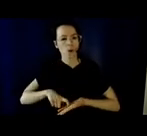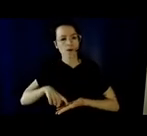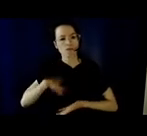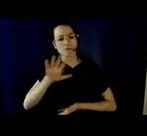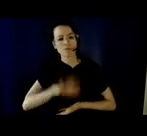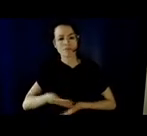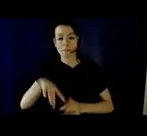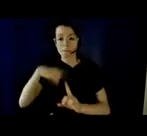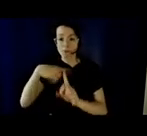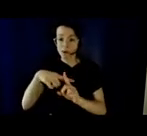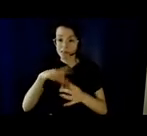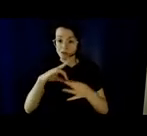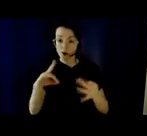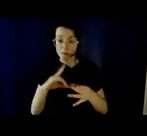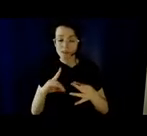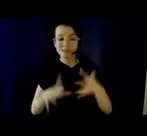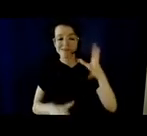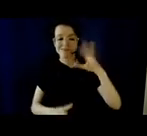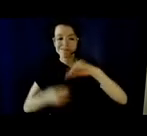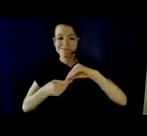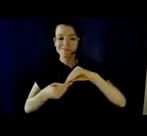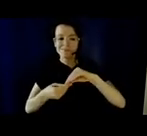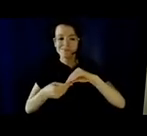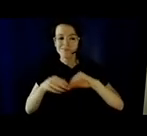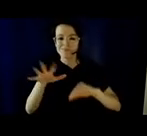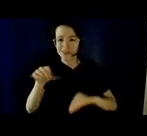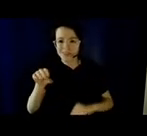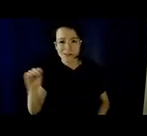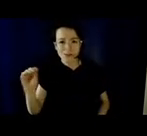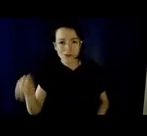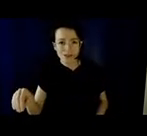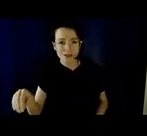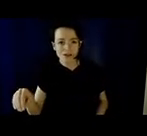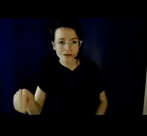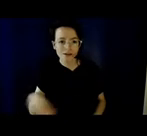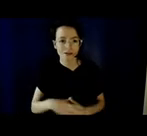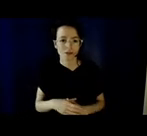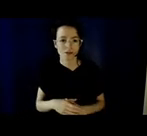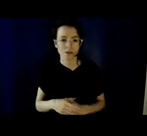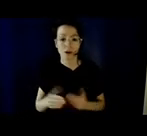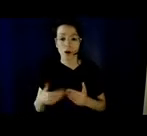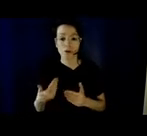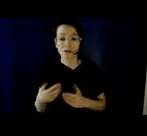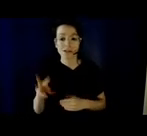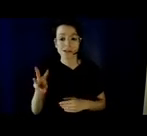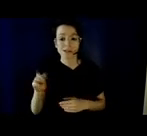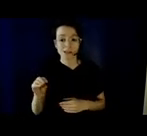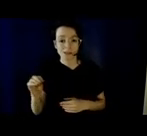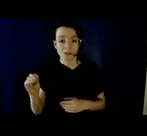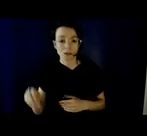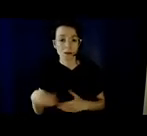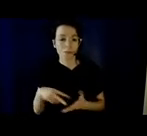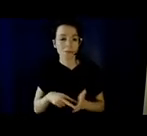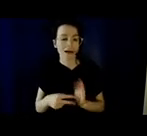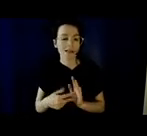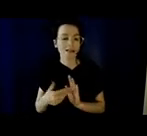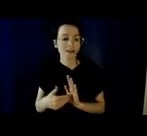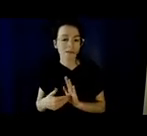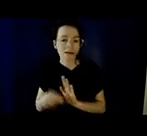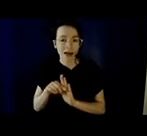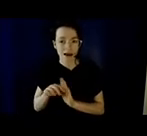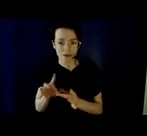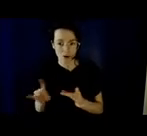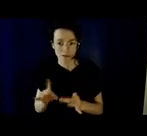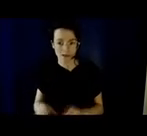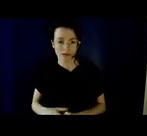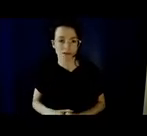least some positive comments about online teaching and almost 50% made at least some negative comments. And if we